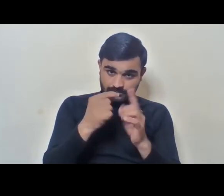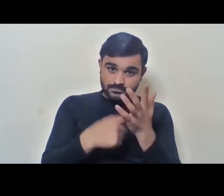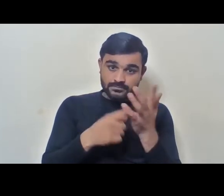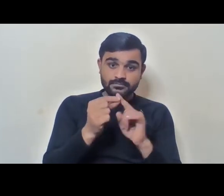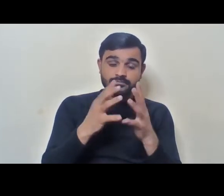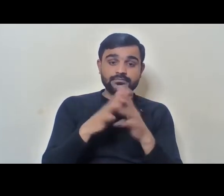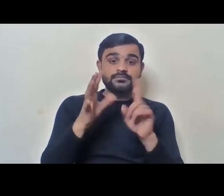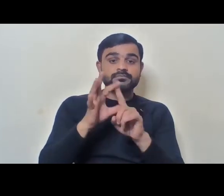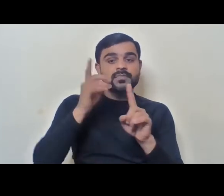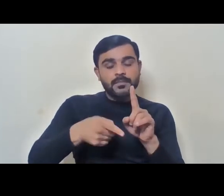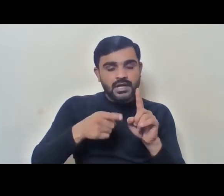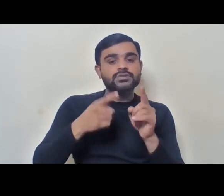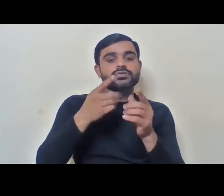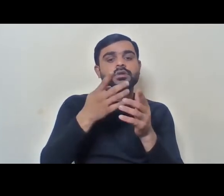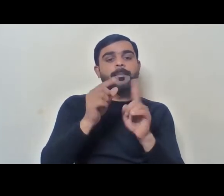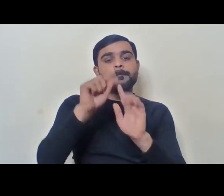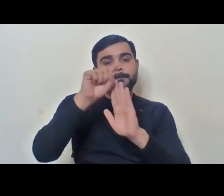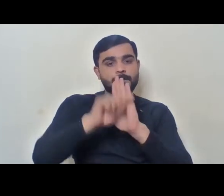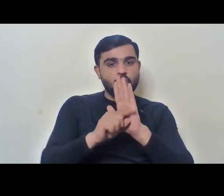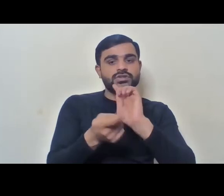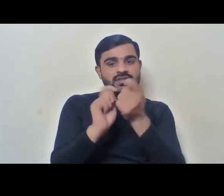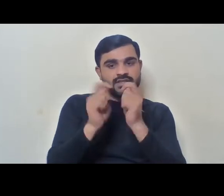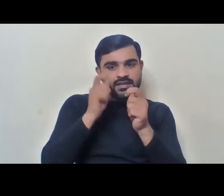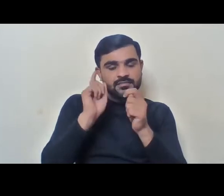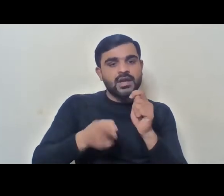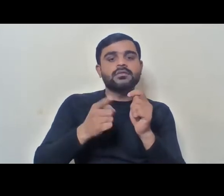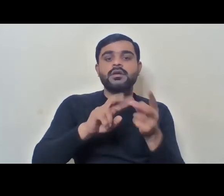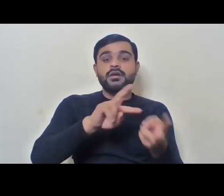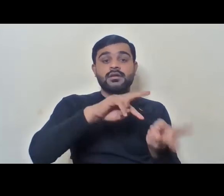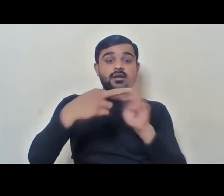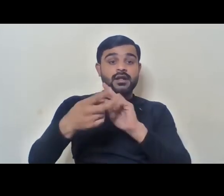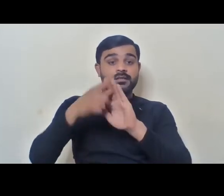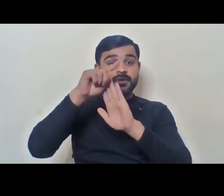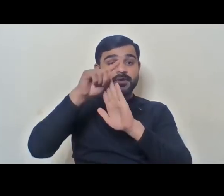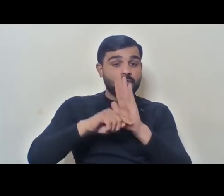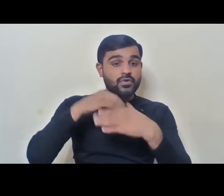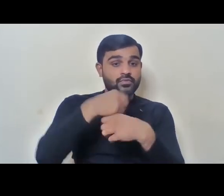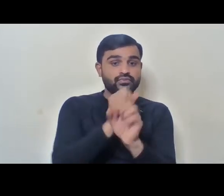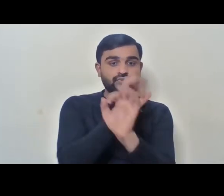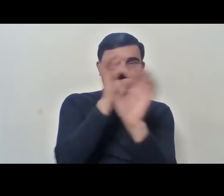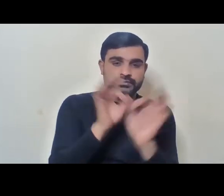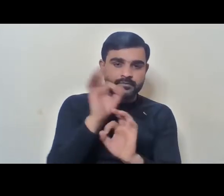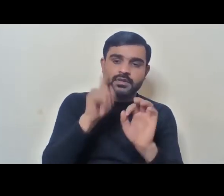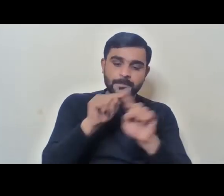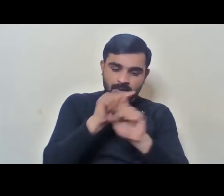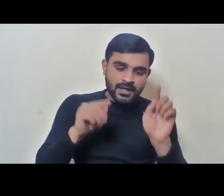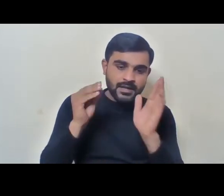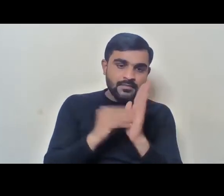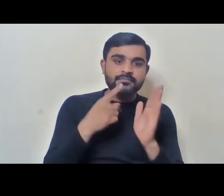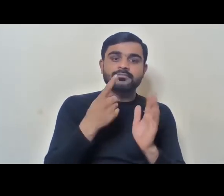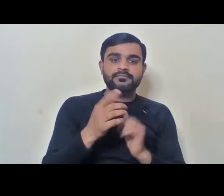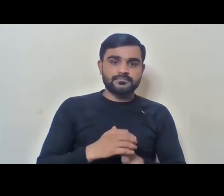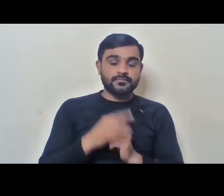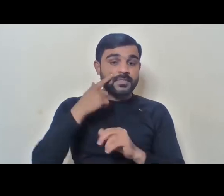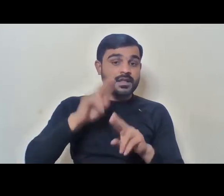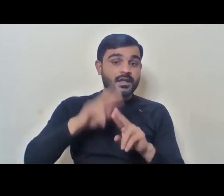policies for transfer, but this is not being done yet. So, these transfer policies also, you know, to give some concession to say that if a